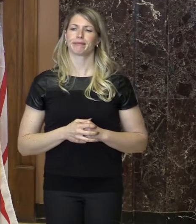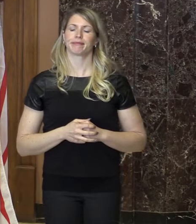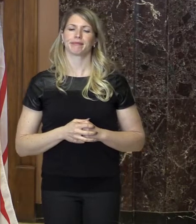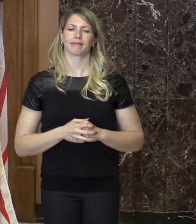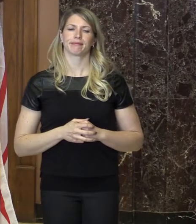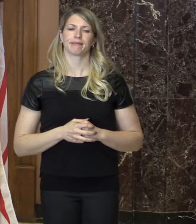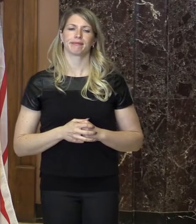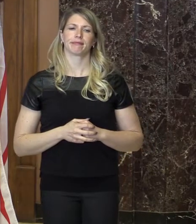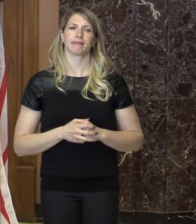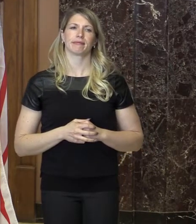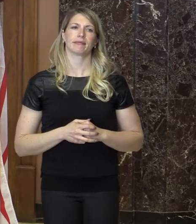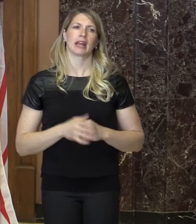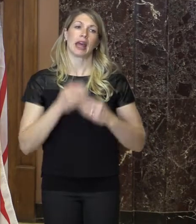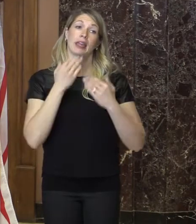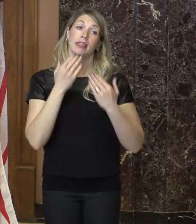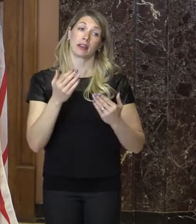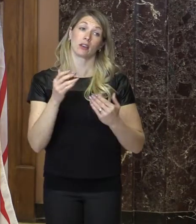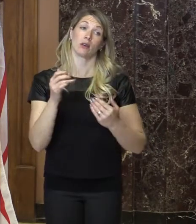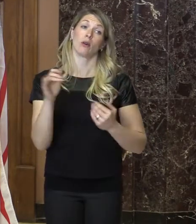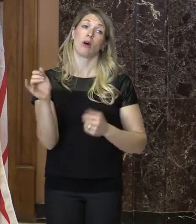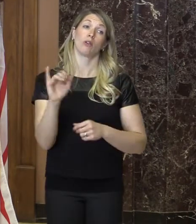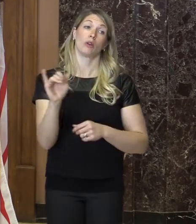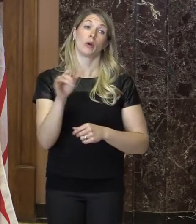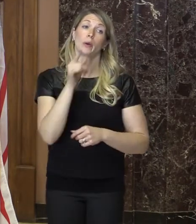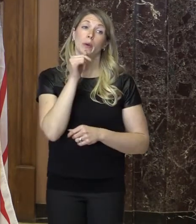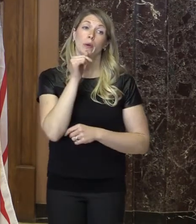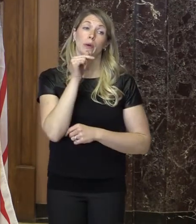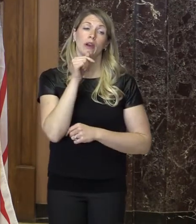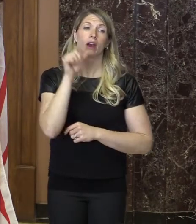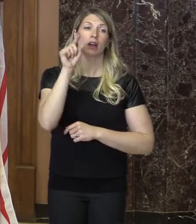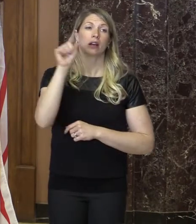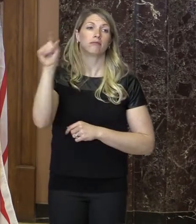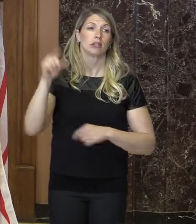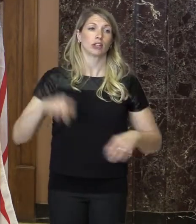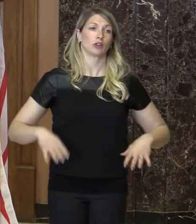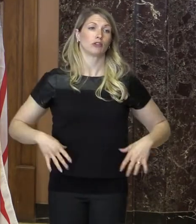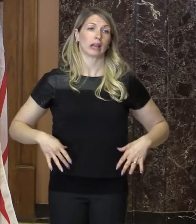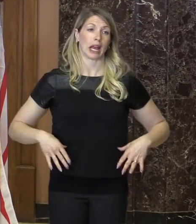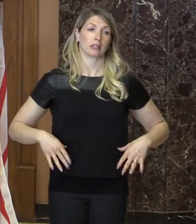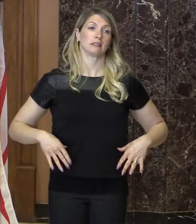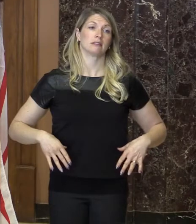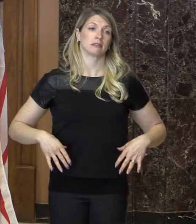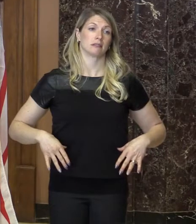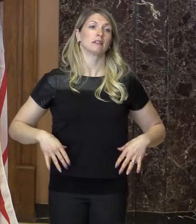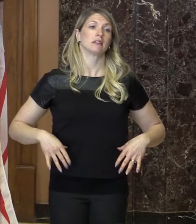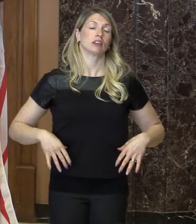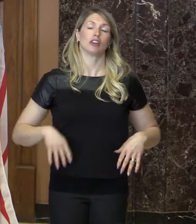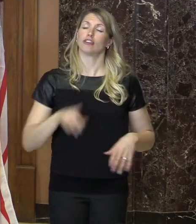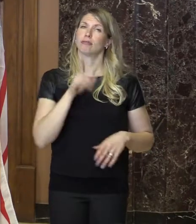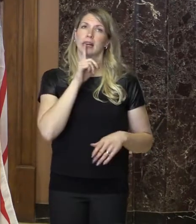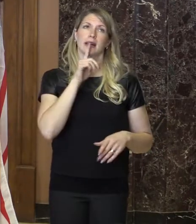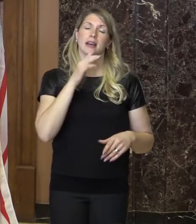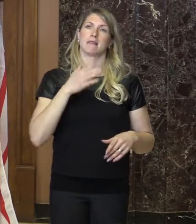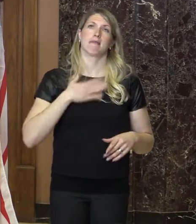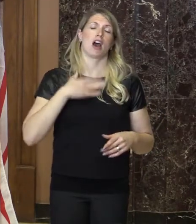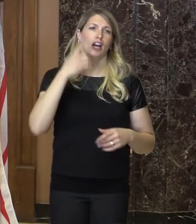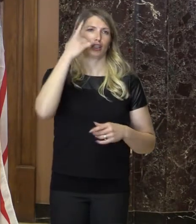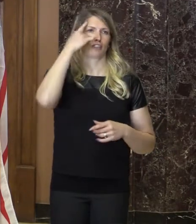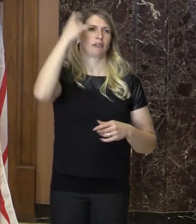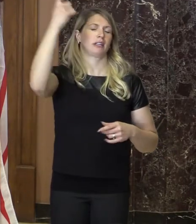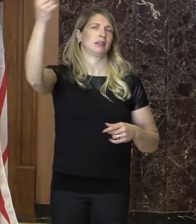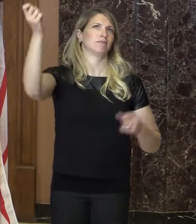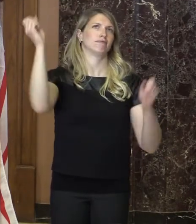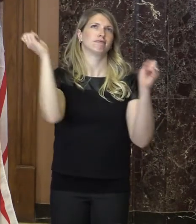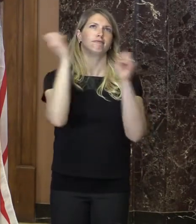I have to thank the Government of Newfoundland for having us here today. It was a dream come true to participate at the World